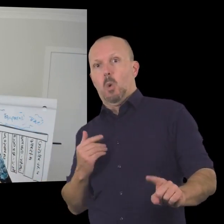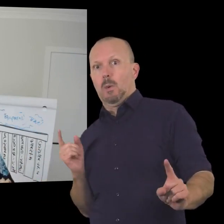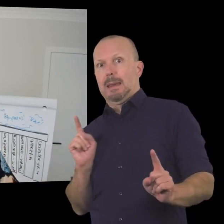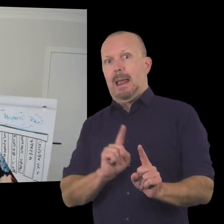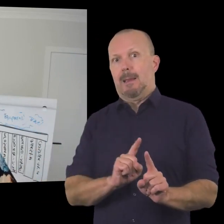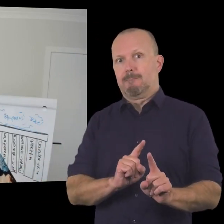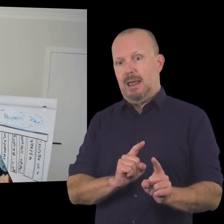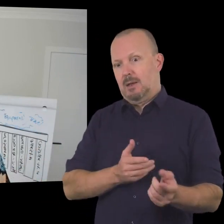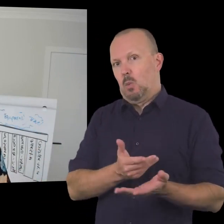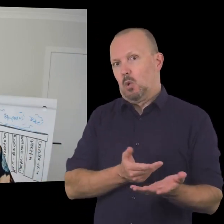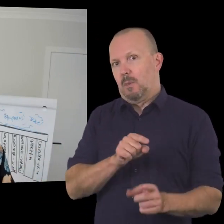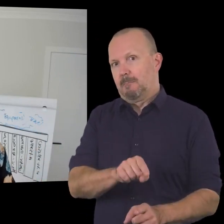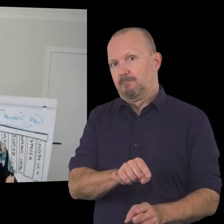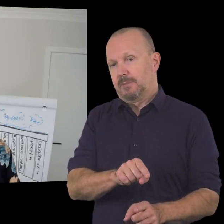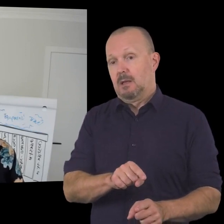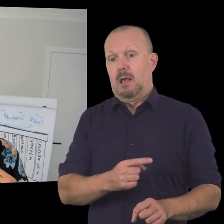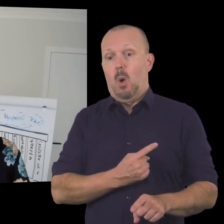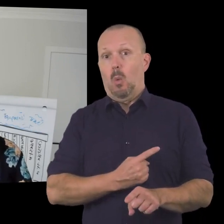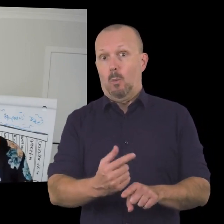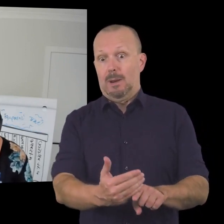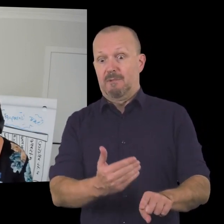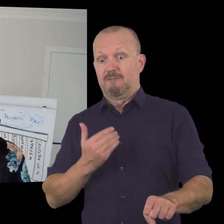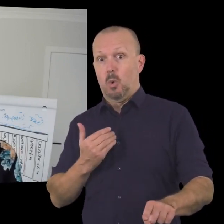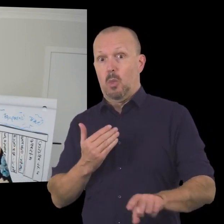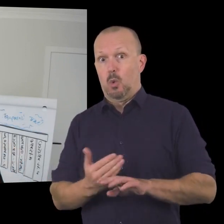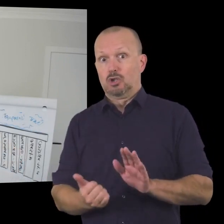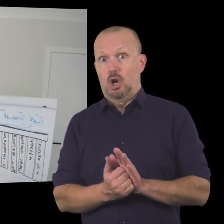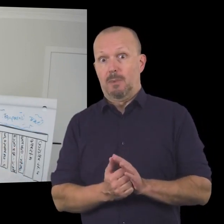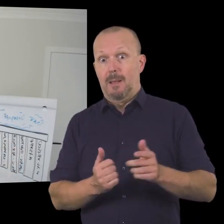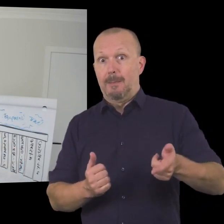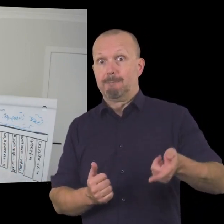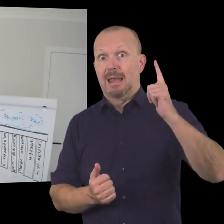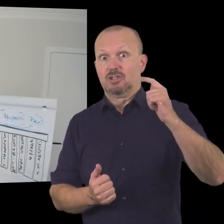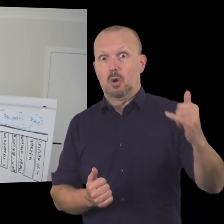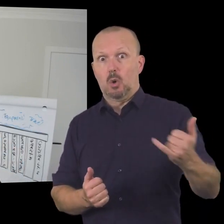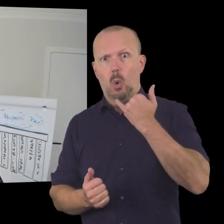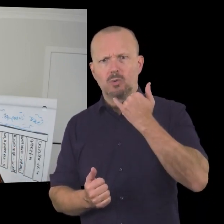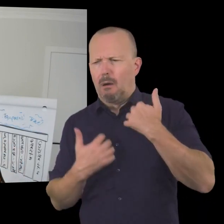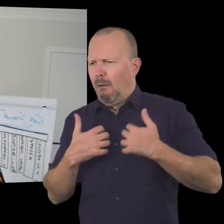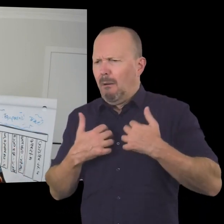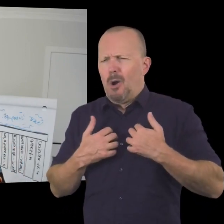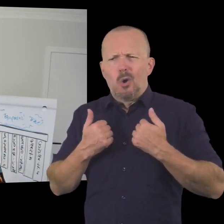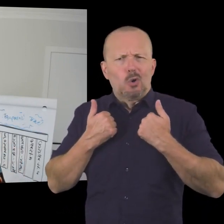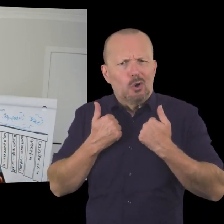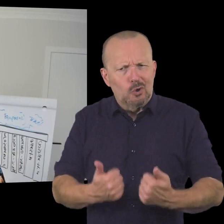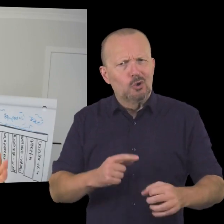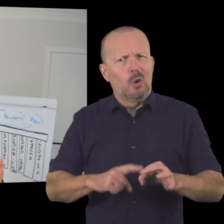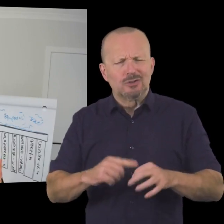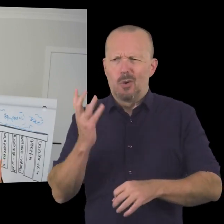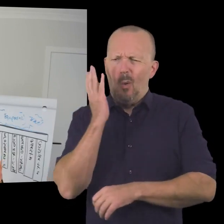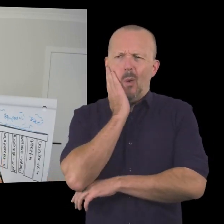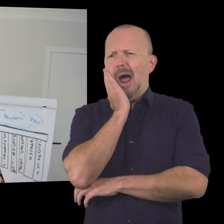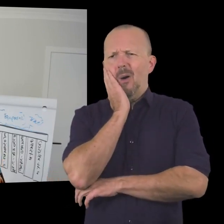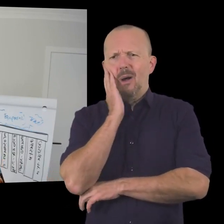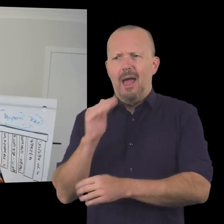vision and the manager of the budgeting organization rang up a week before the workshop very very excited and she was like we loved